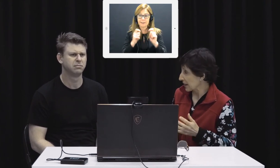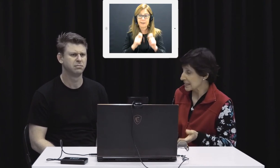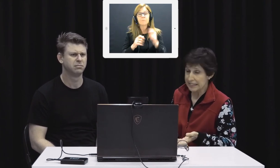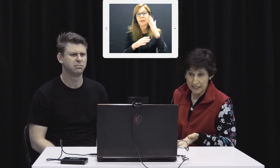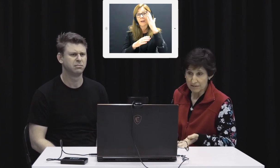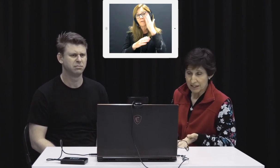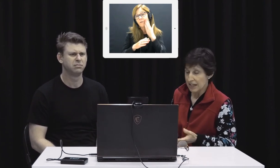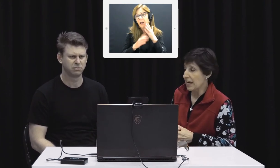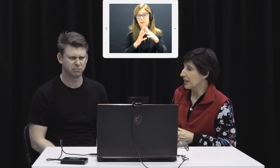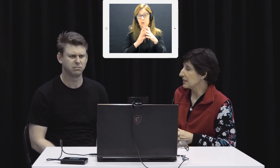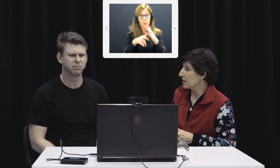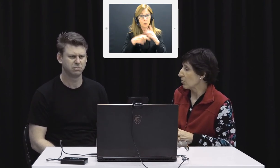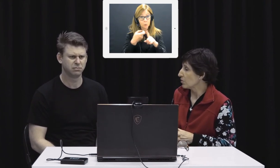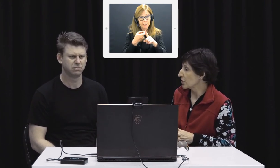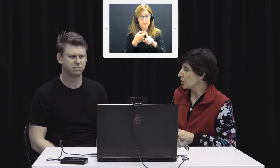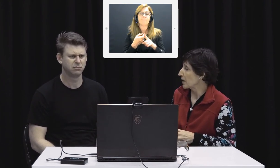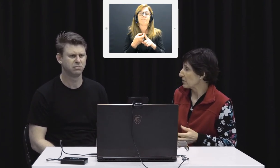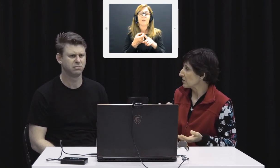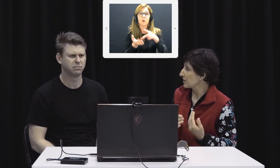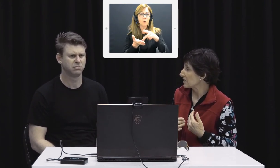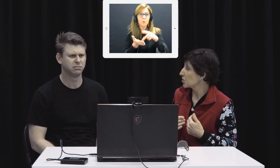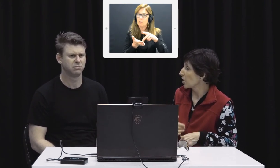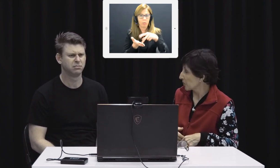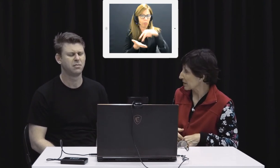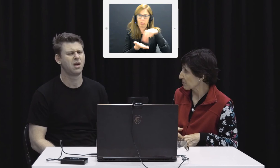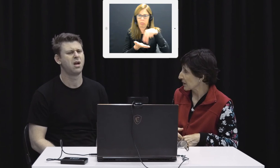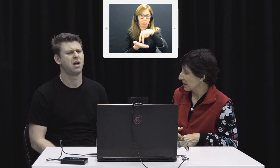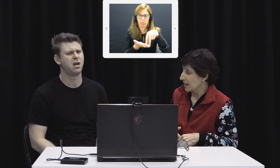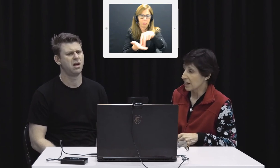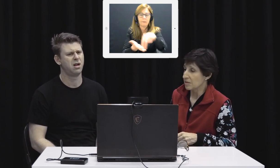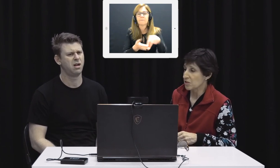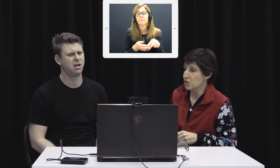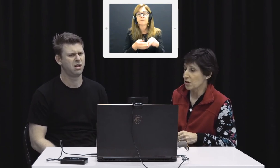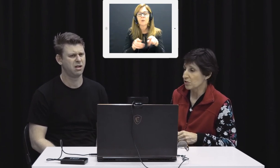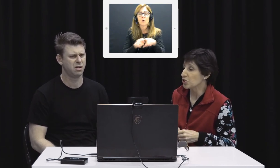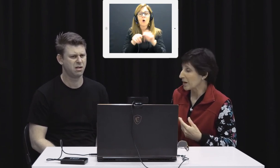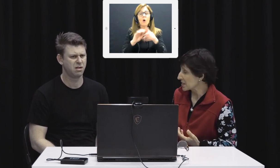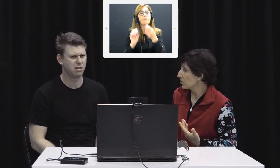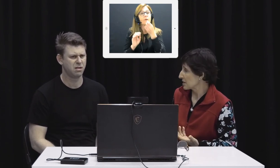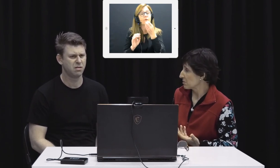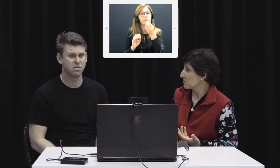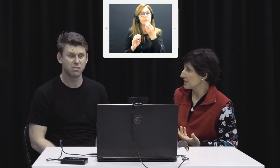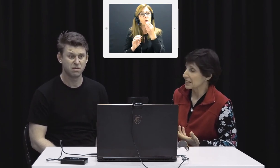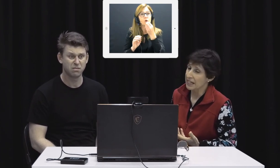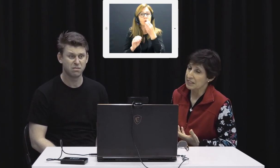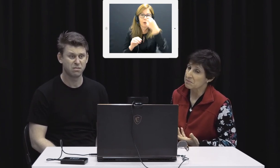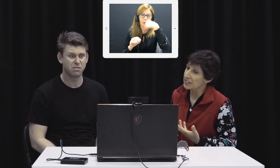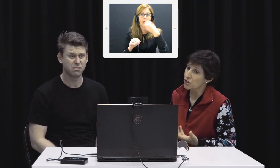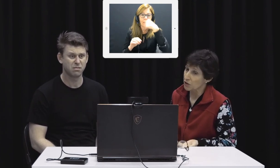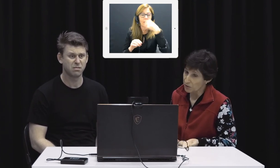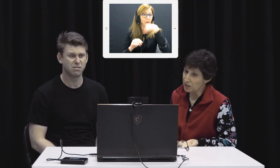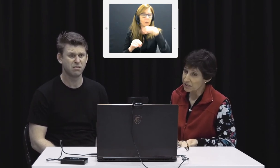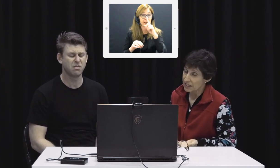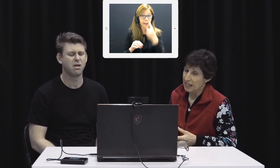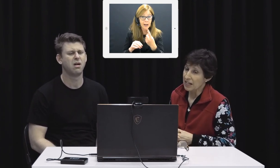very unsteady, and also even having difficulty swallowing. So, to us, those symptoms indicate a